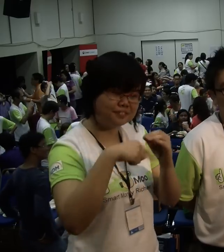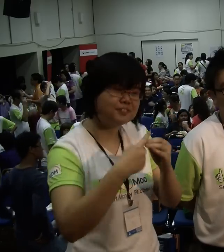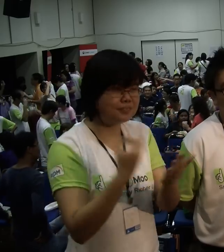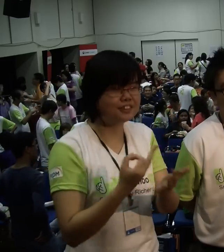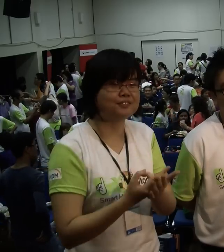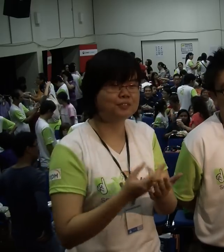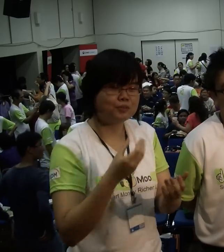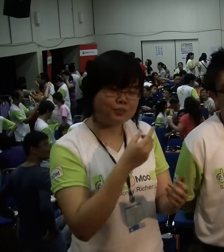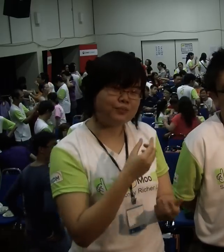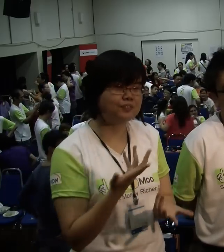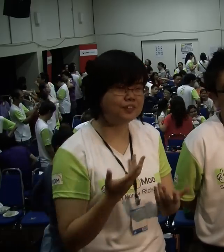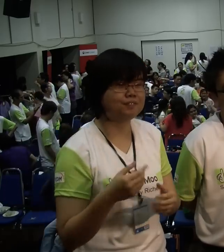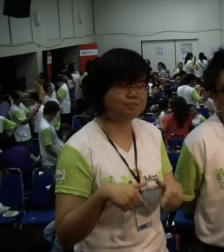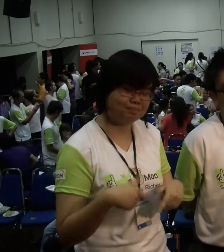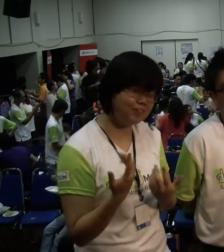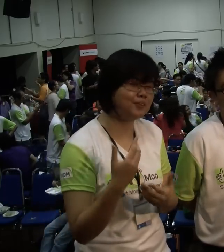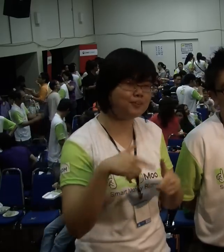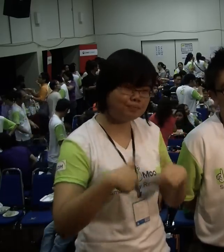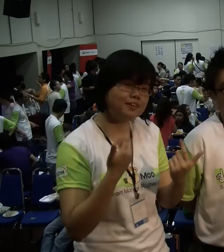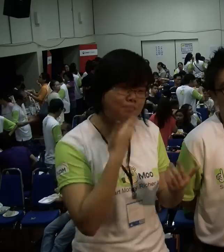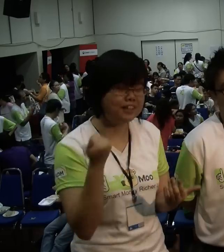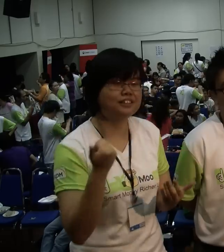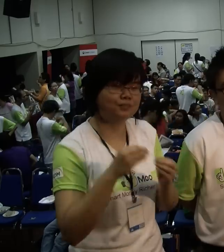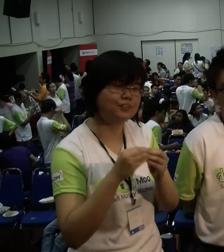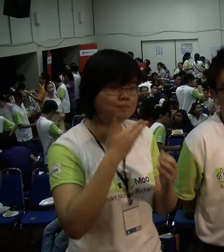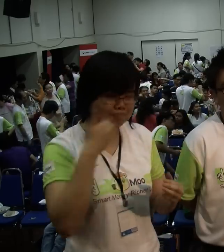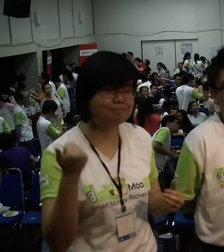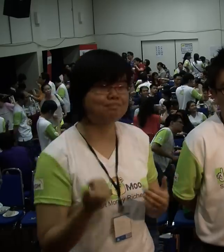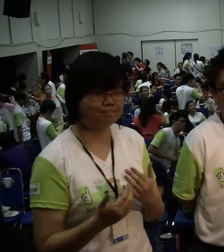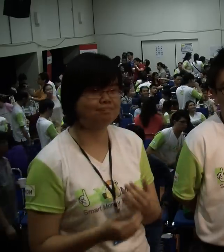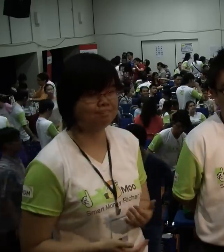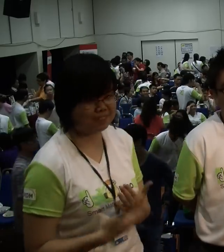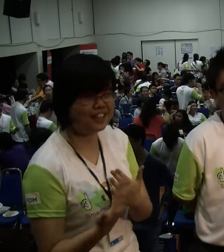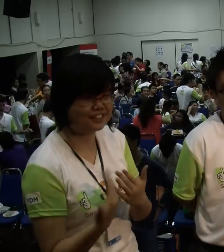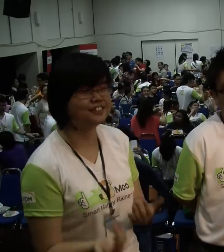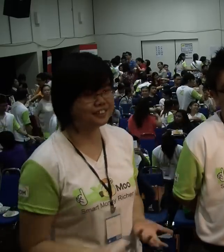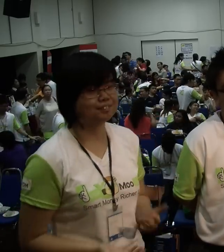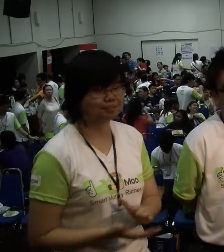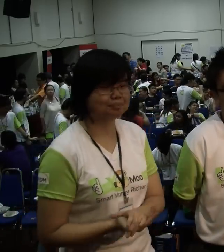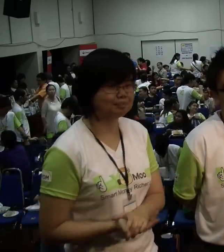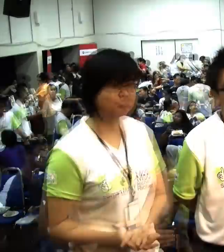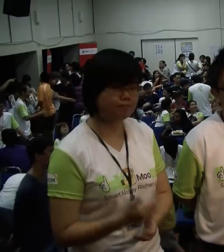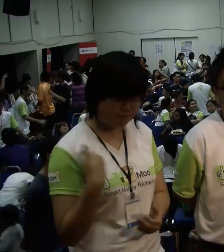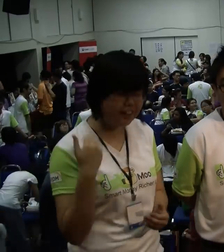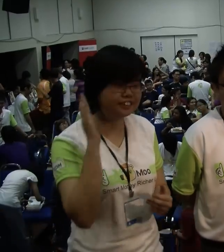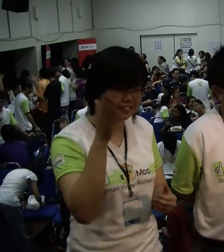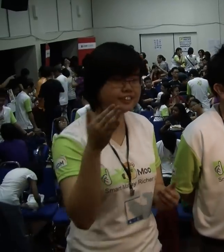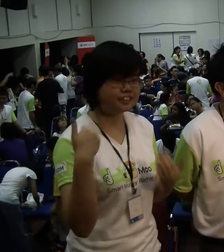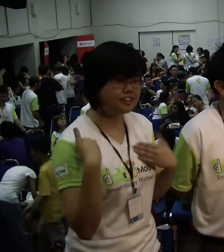To have better experience and to gain awareness about financial matters. To have a better life. That's all. Yes, we have plans for the